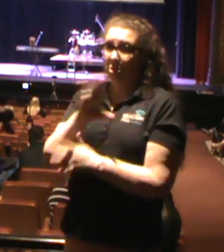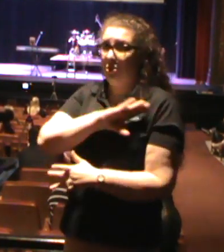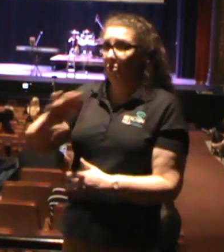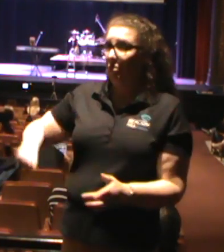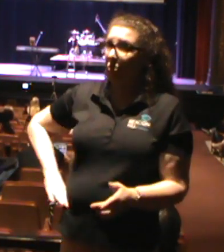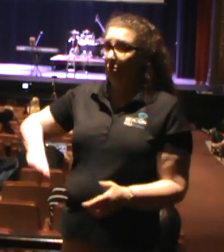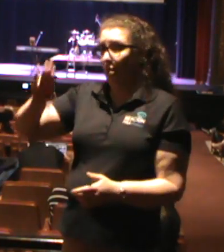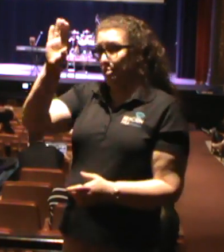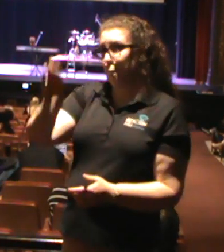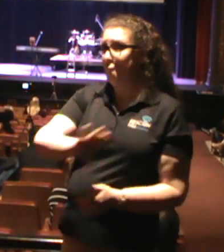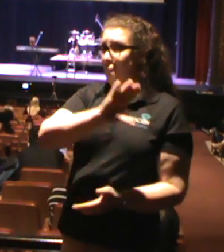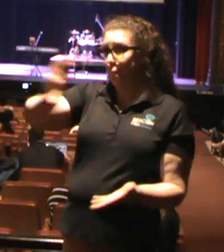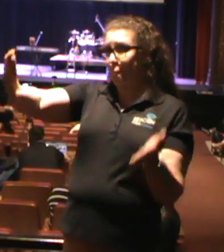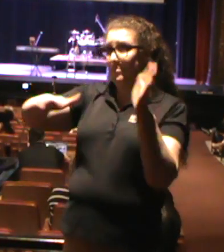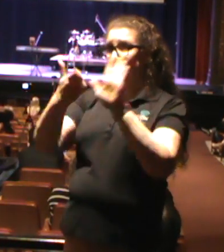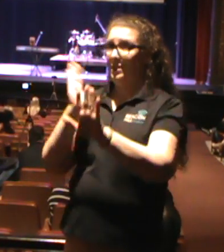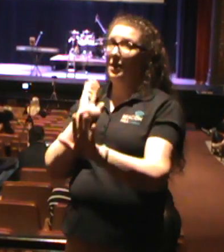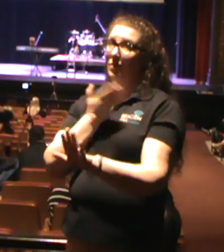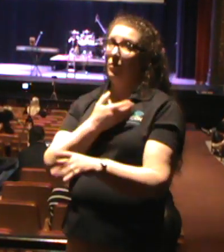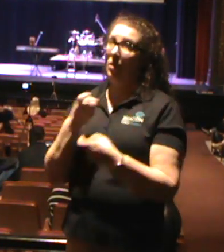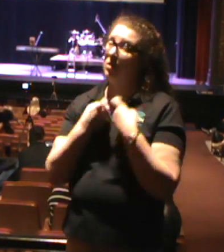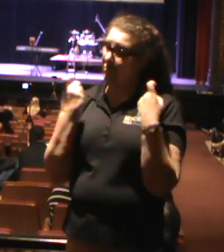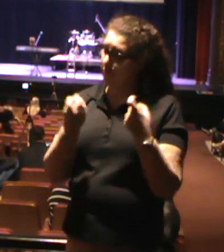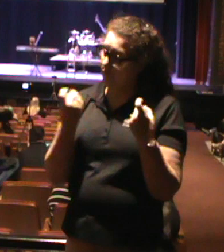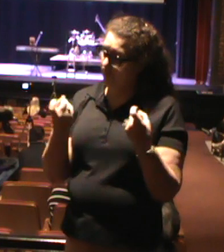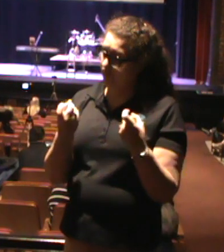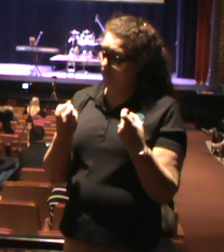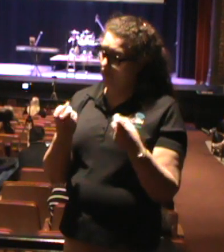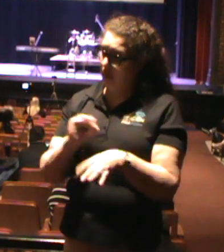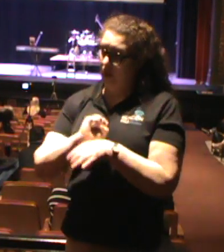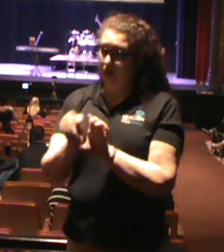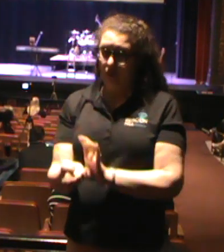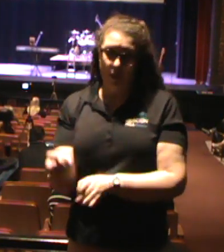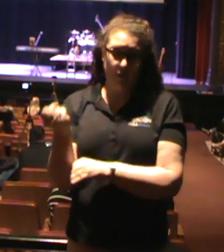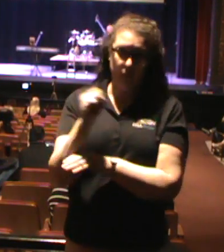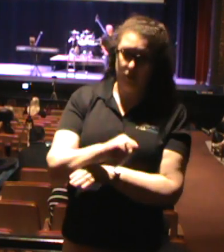conquered the grave, and He is coming back again. And we will preach that heaven is real.